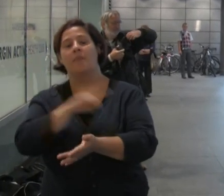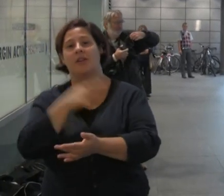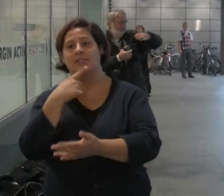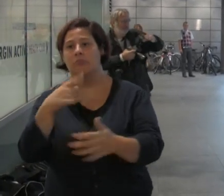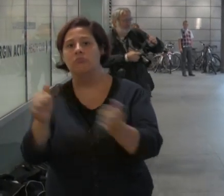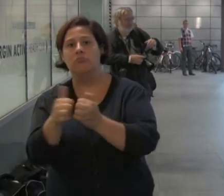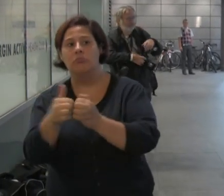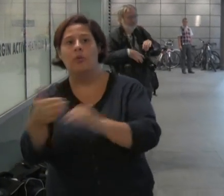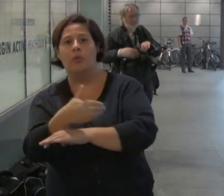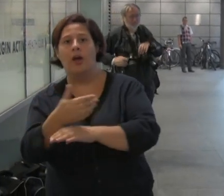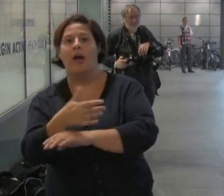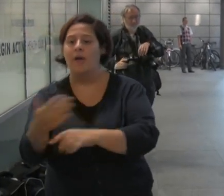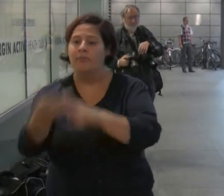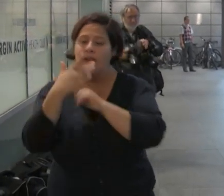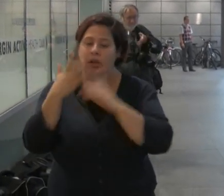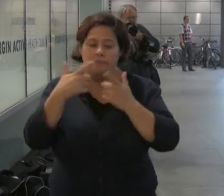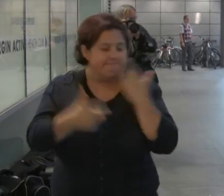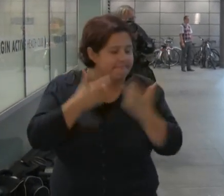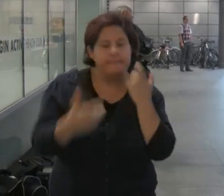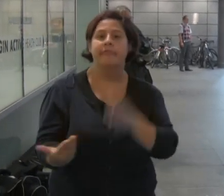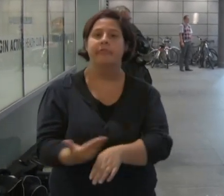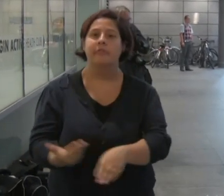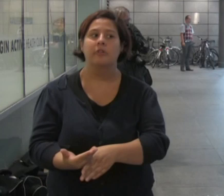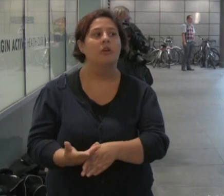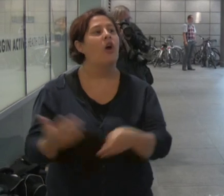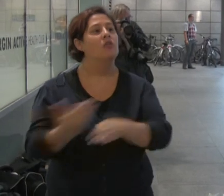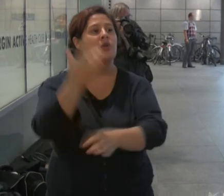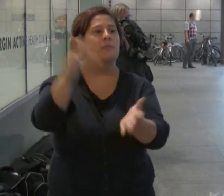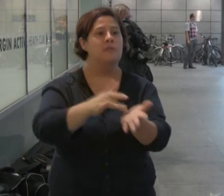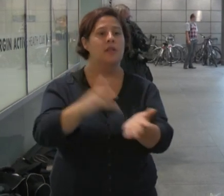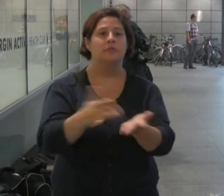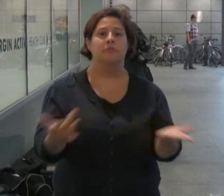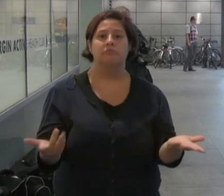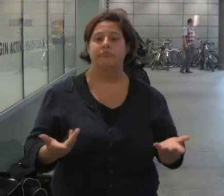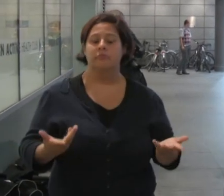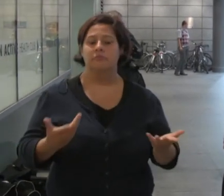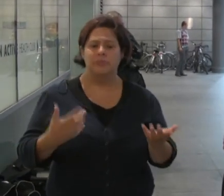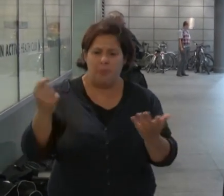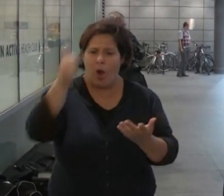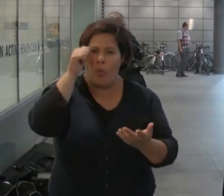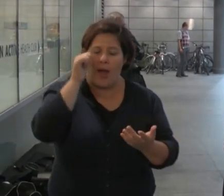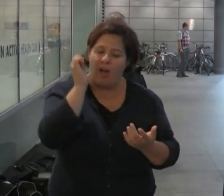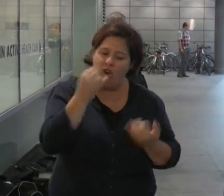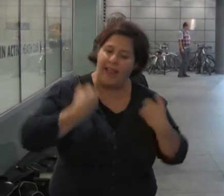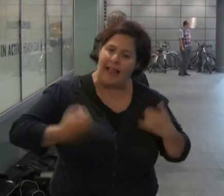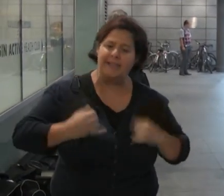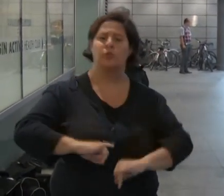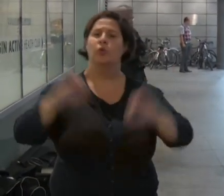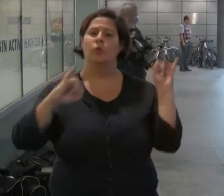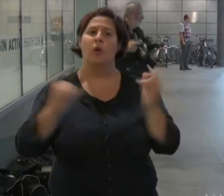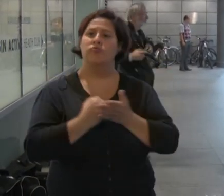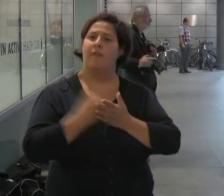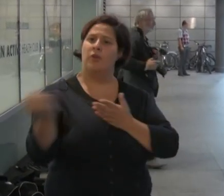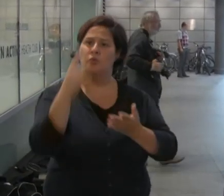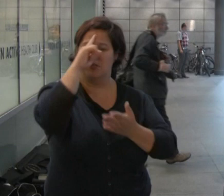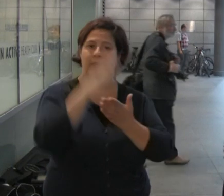fit for work and was pressured to look for a job. The job centre did not seem to have been aware of the gravity of her illness and refused